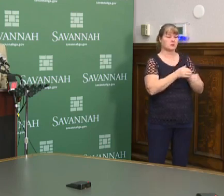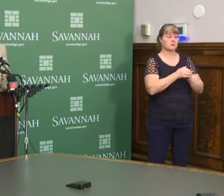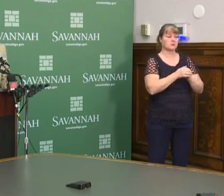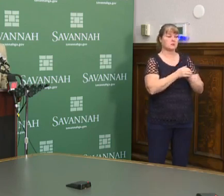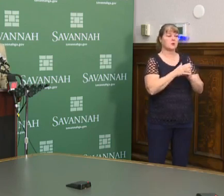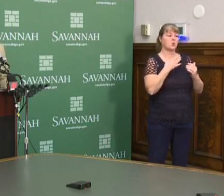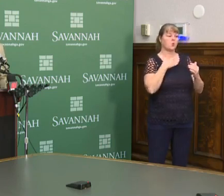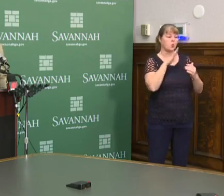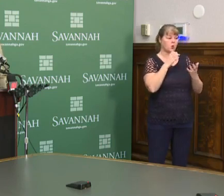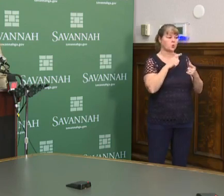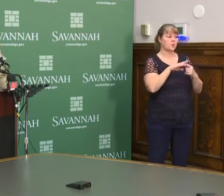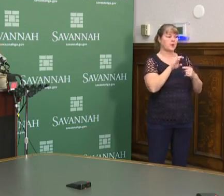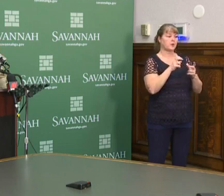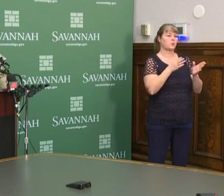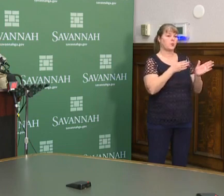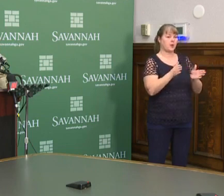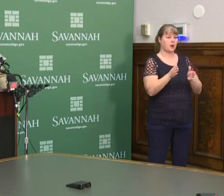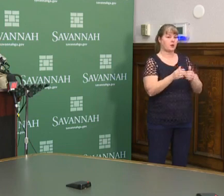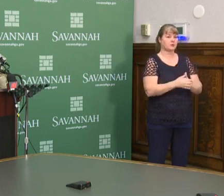want to be prepared.